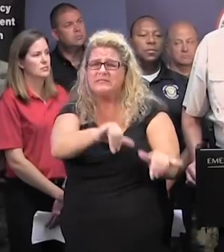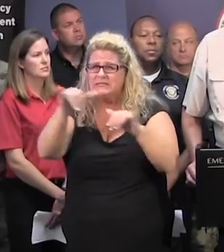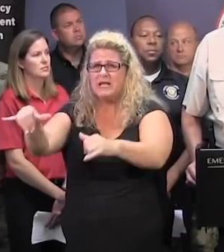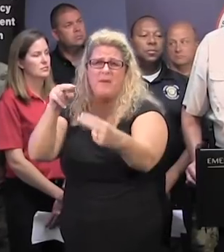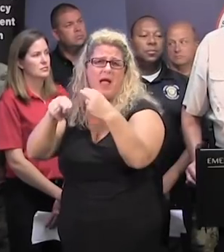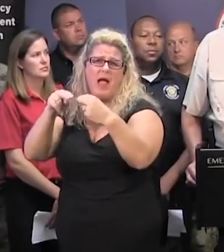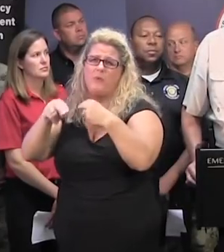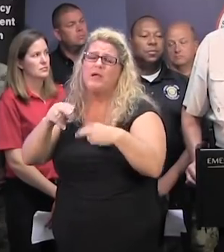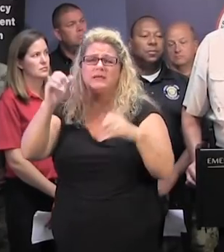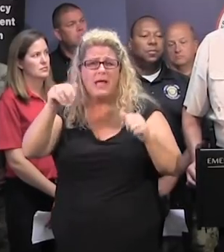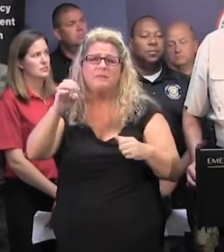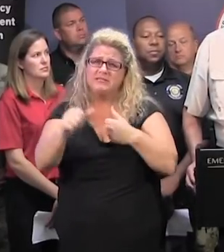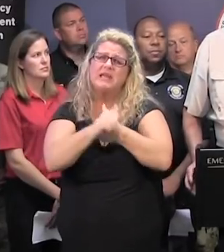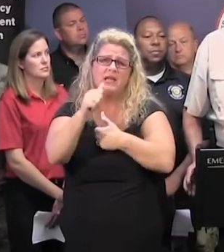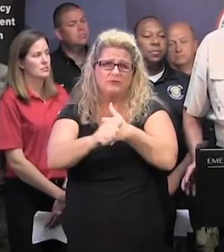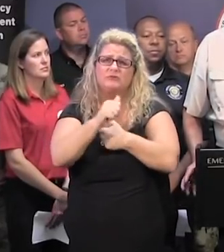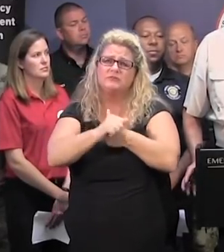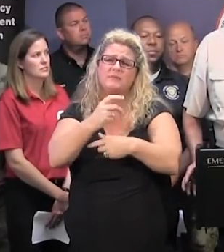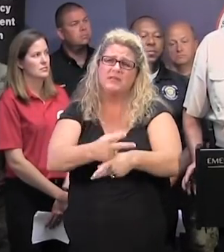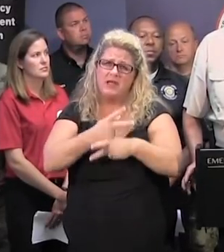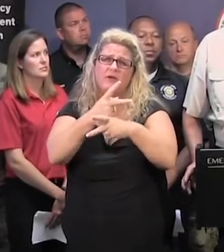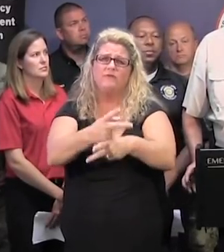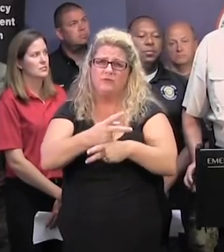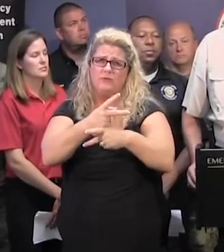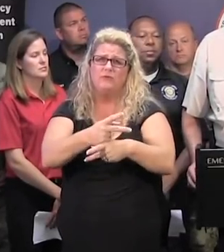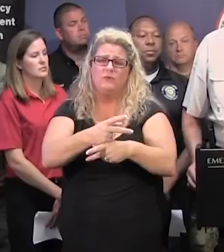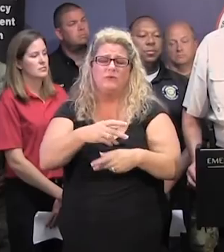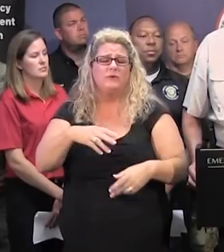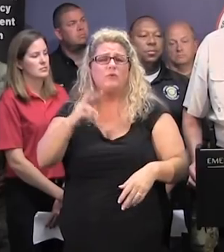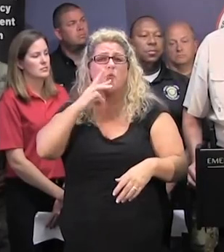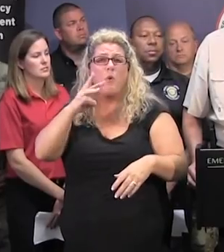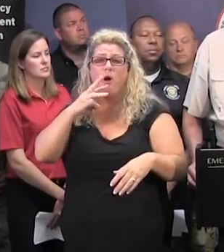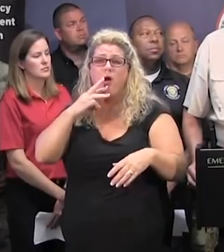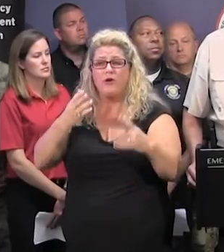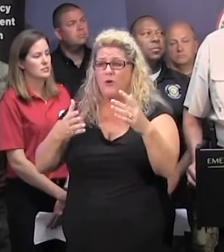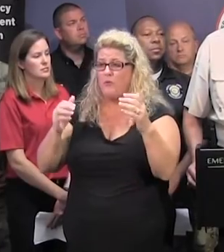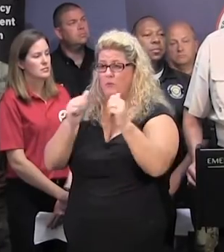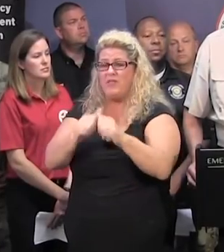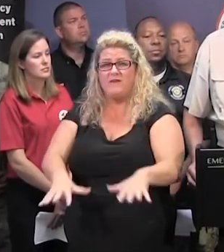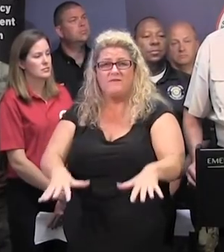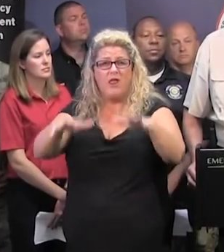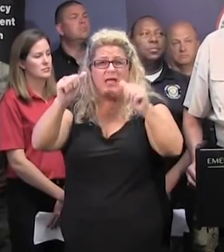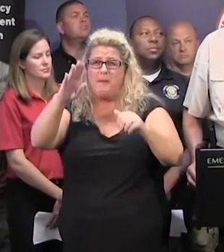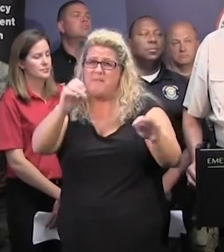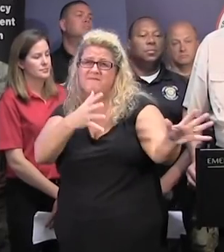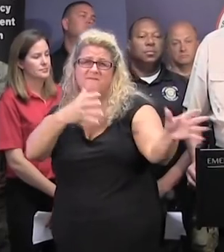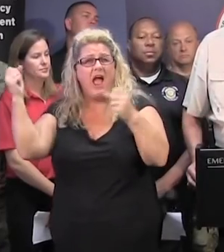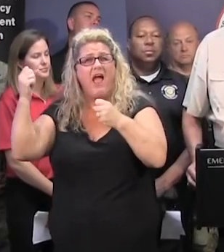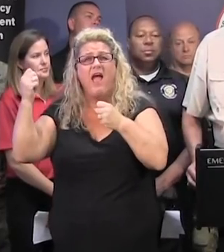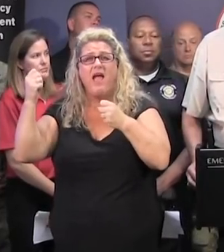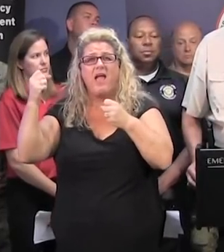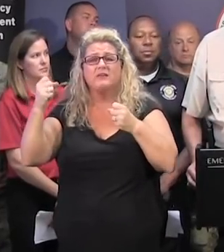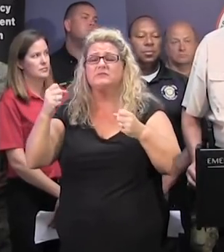so it can be very hazardous. Our waterways during flood conditions, the waters can be very swift and rapid, which